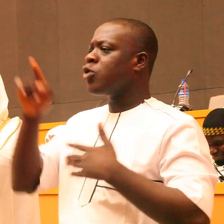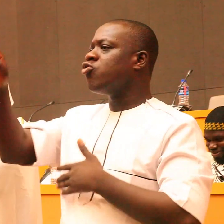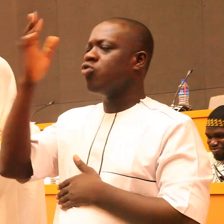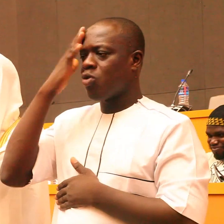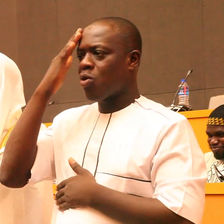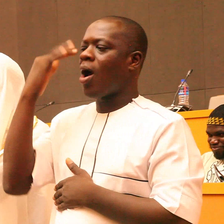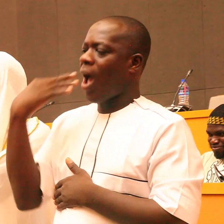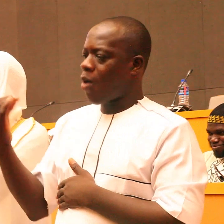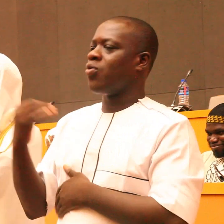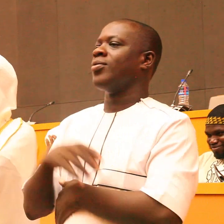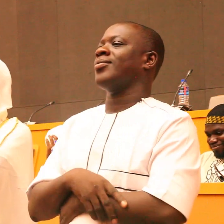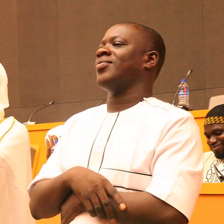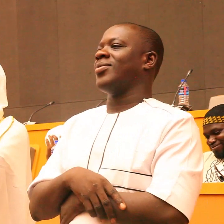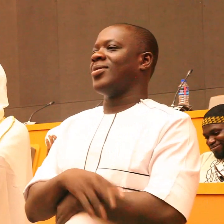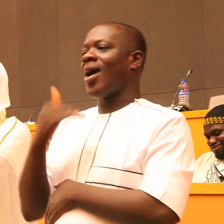masha Allah